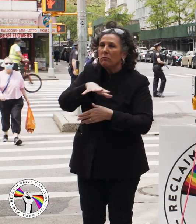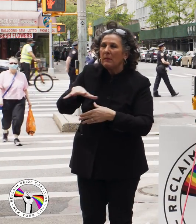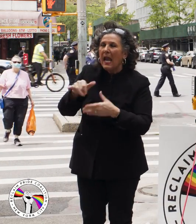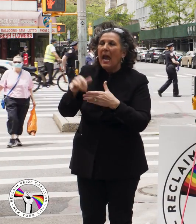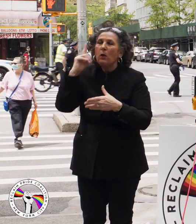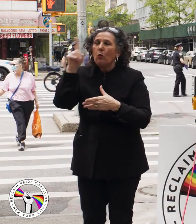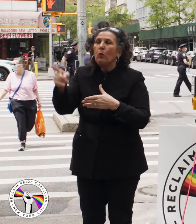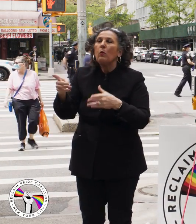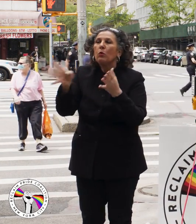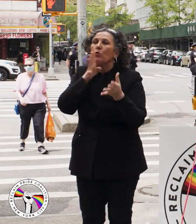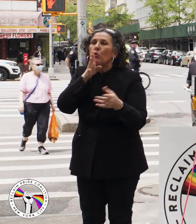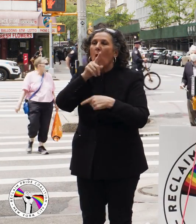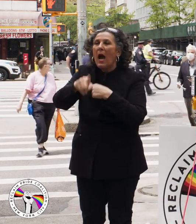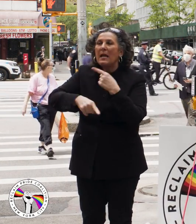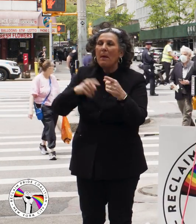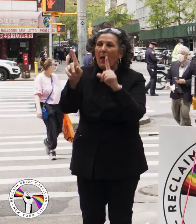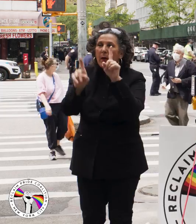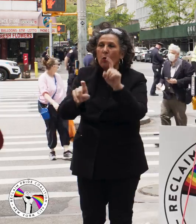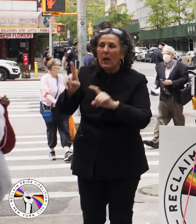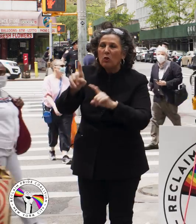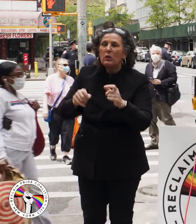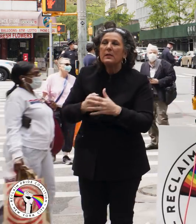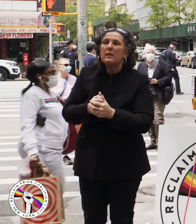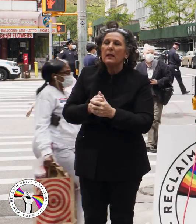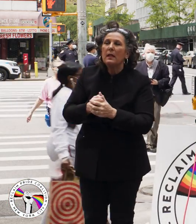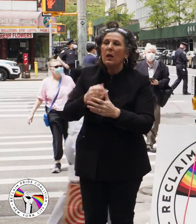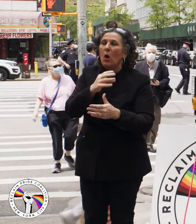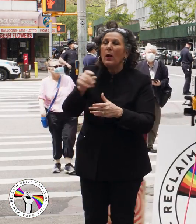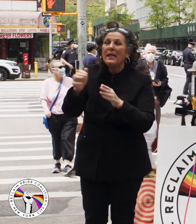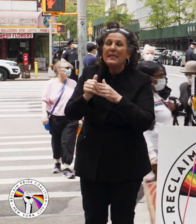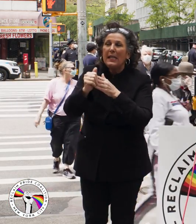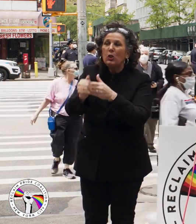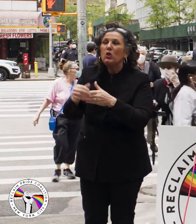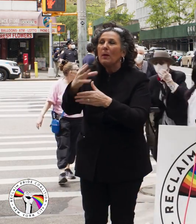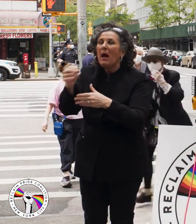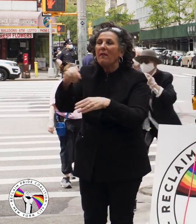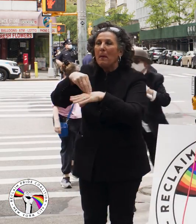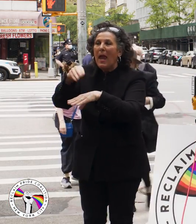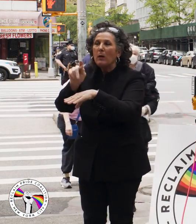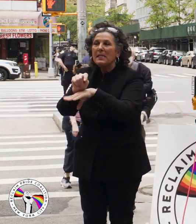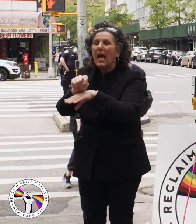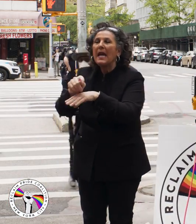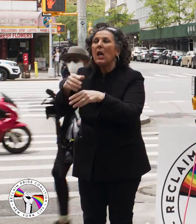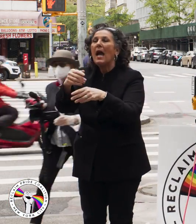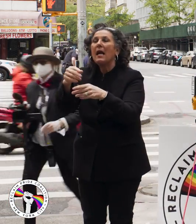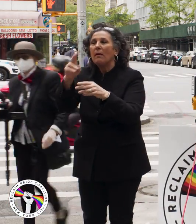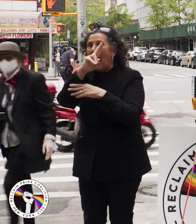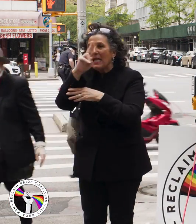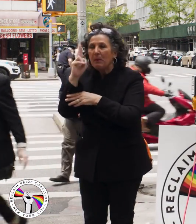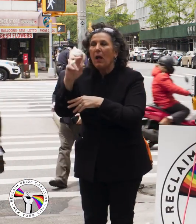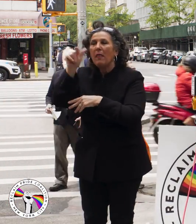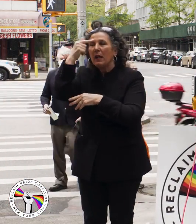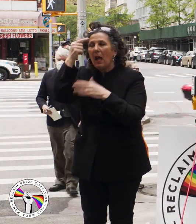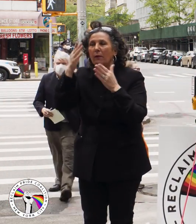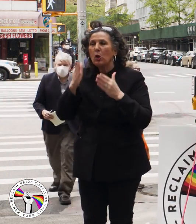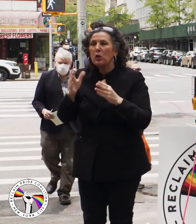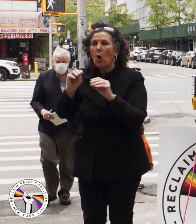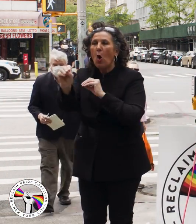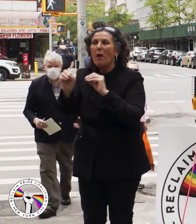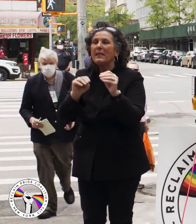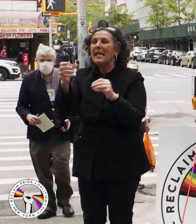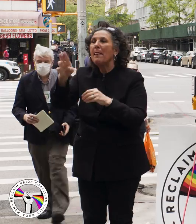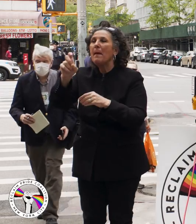and we will talk about the questions that remain for the leadership of Mount Sinai Hospital, the governor's office,